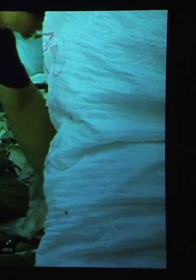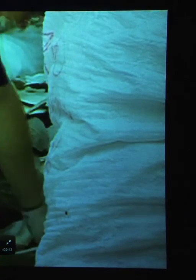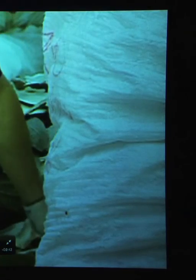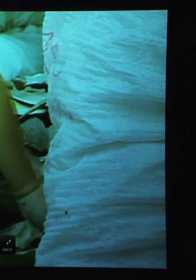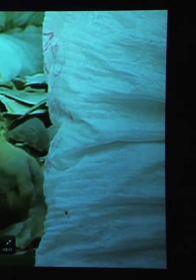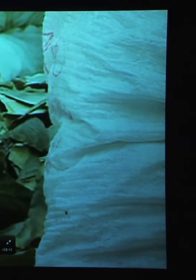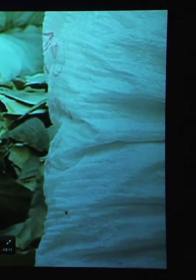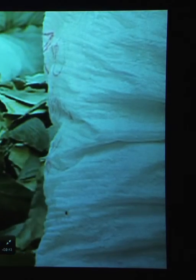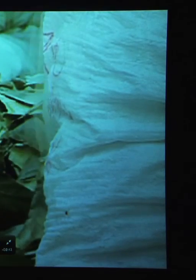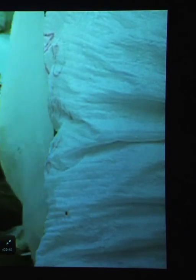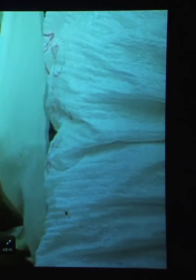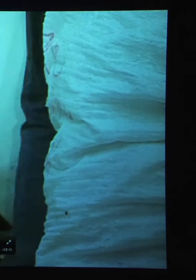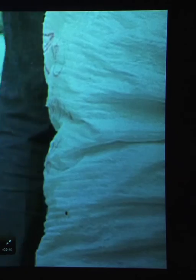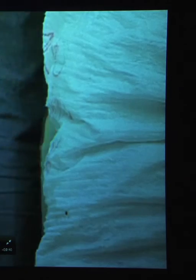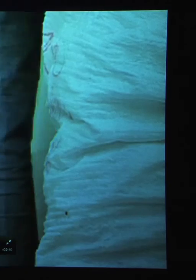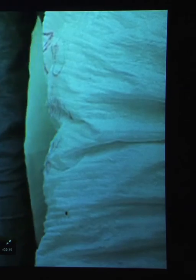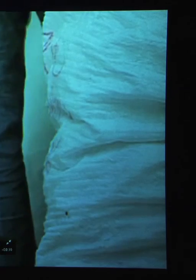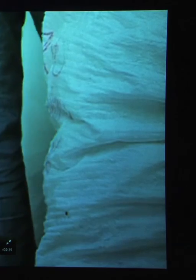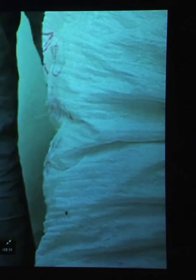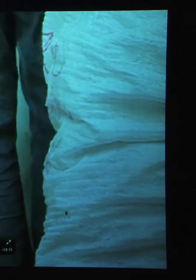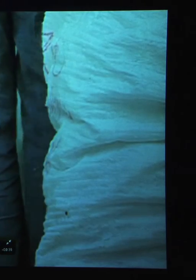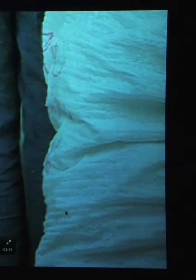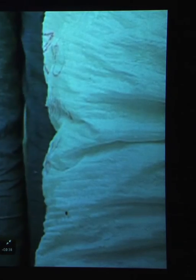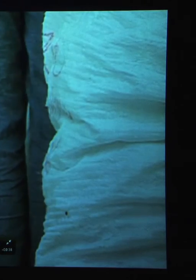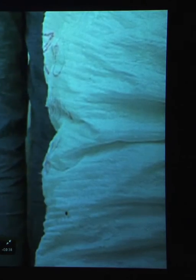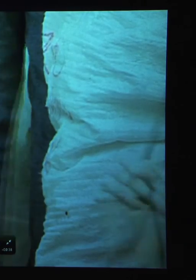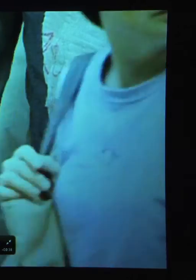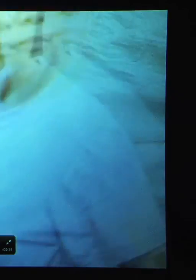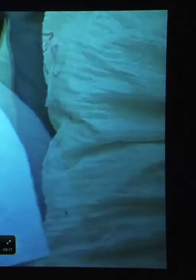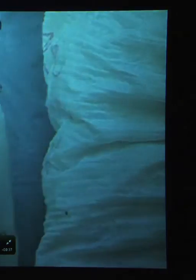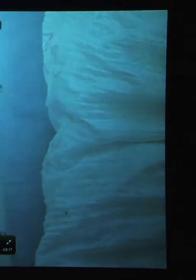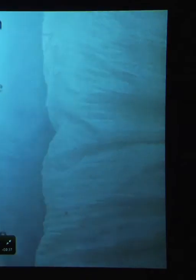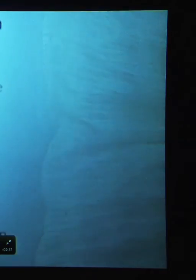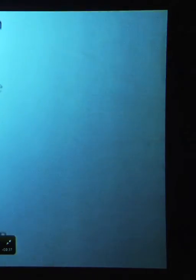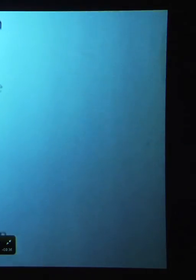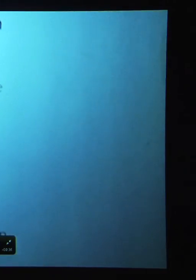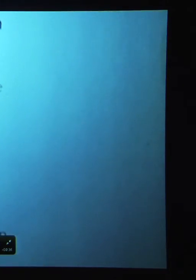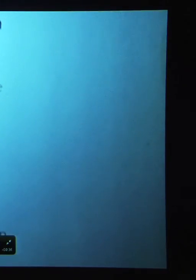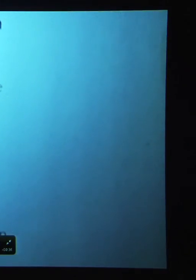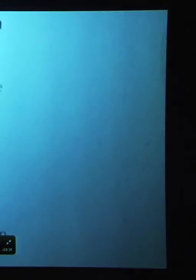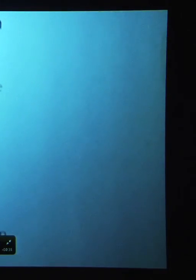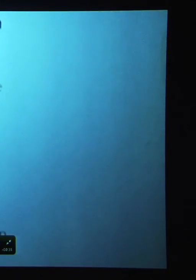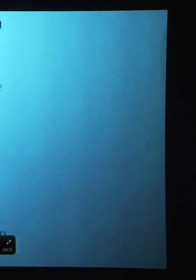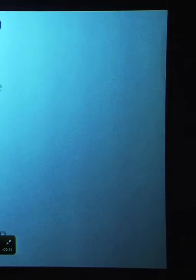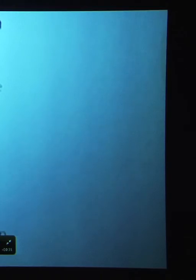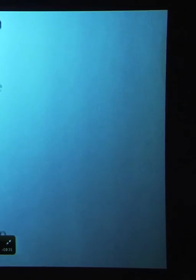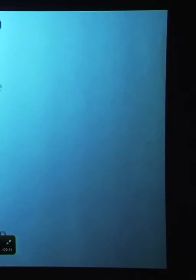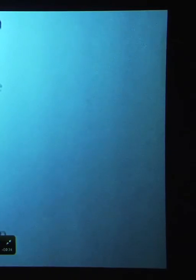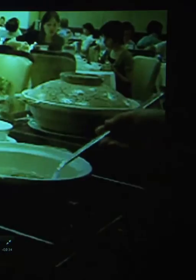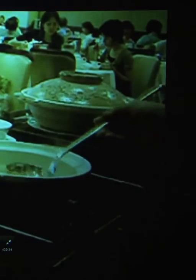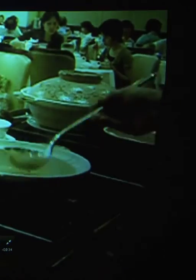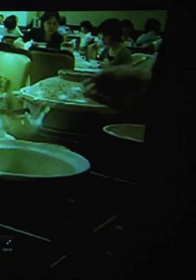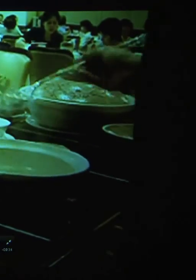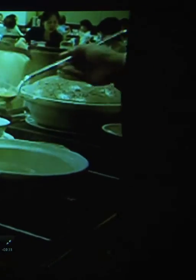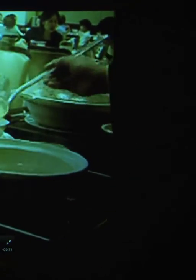and on reducing demand. Consuming shark fin soup is of no nutritional value to us. It's purely a legacy